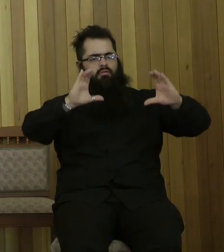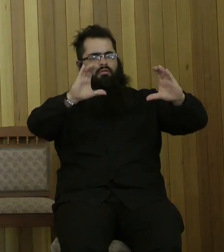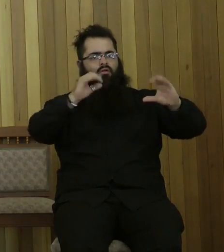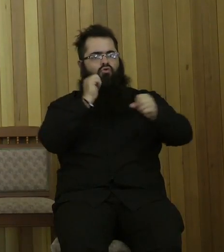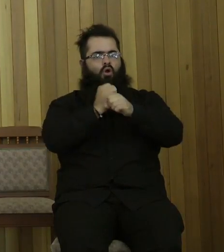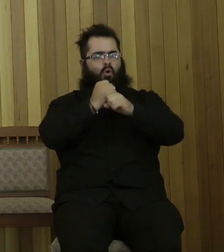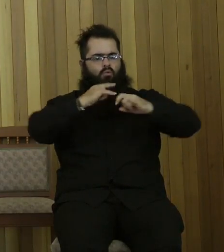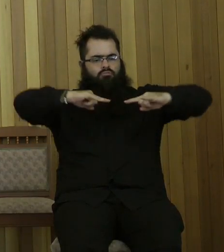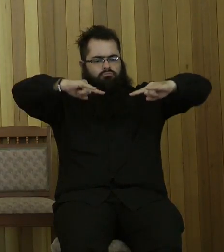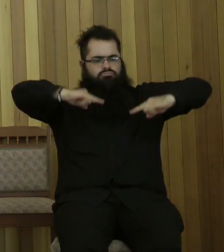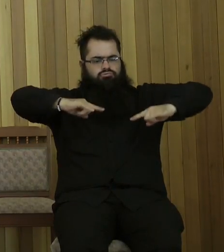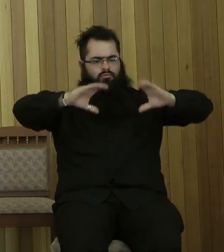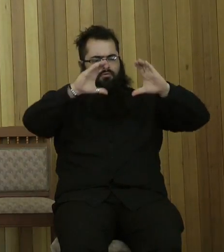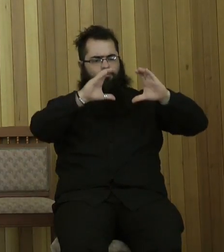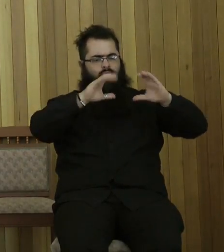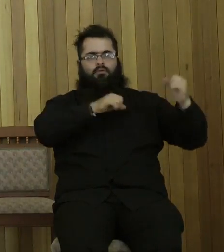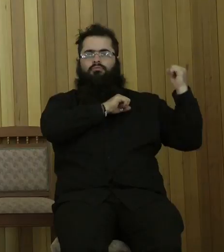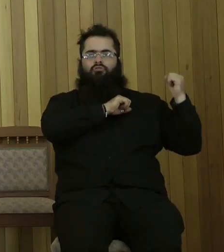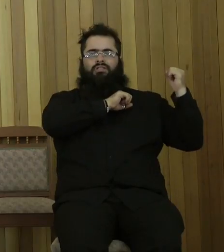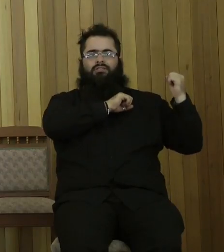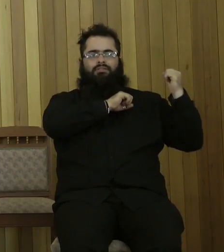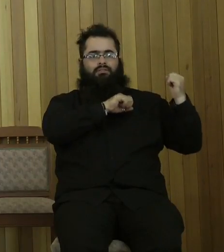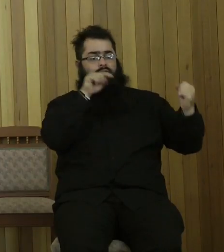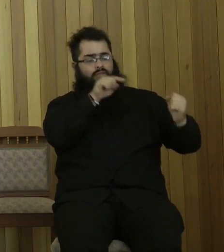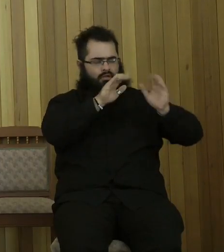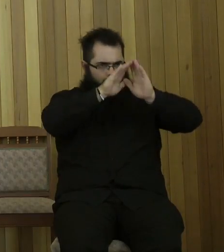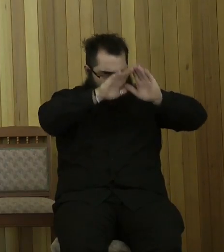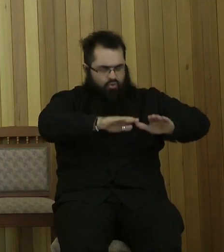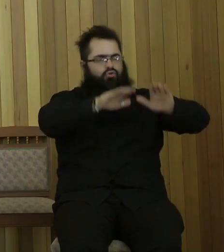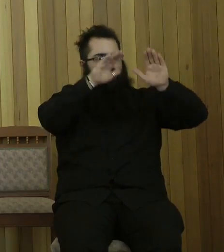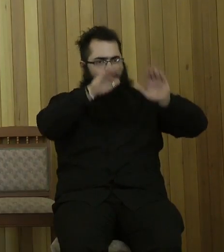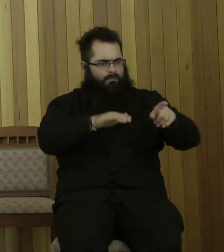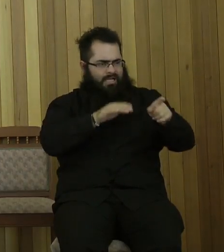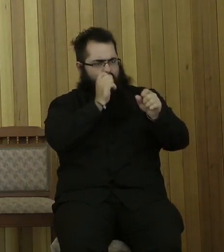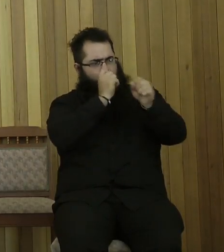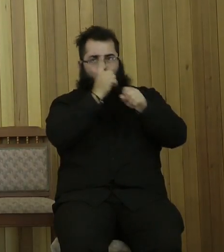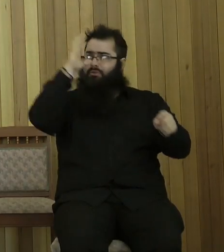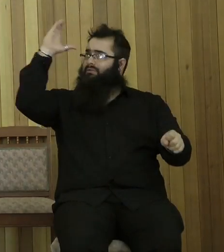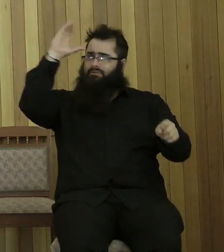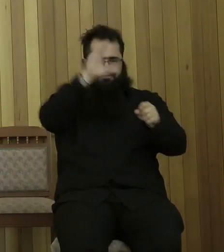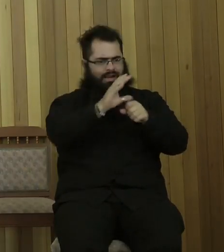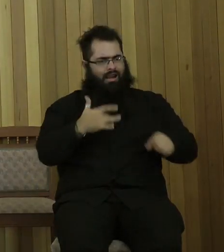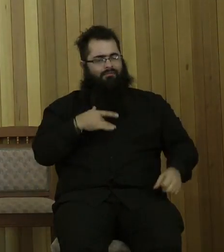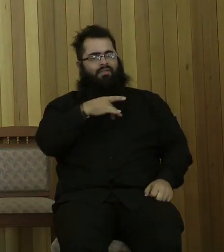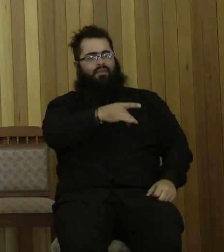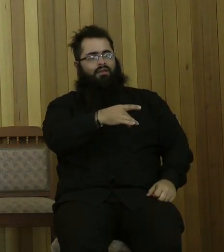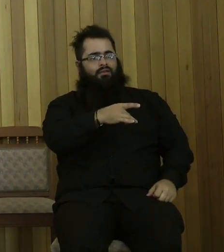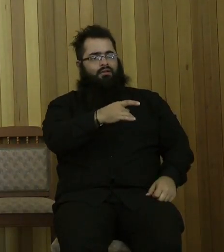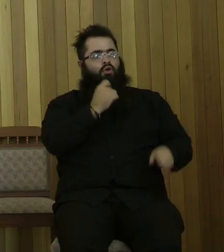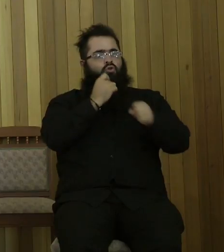Israel's religious experience. And eager to establish lasting relations, God made solid covenants with people